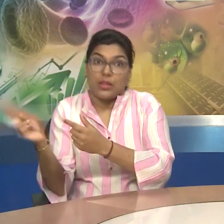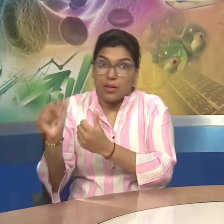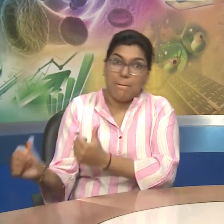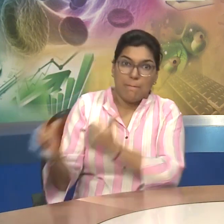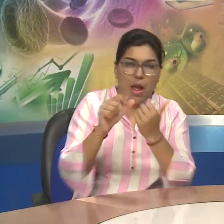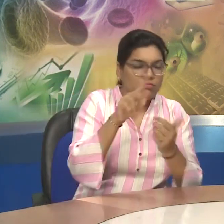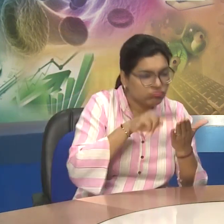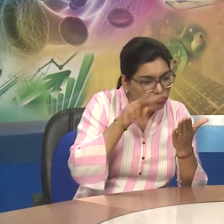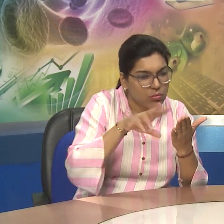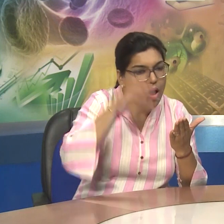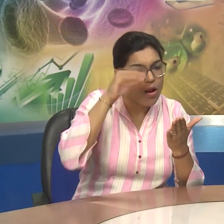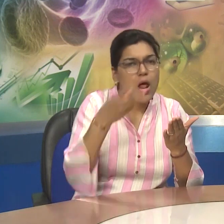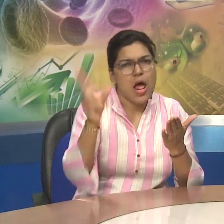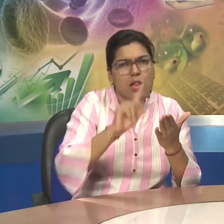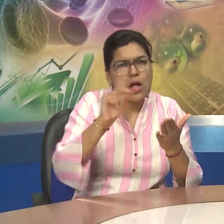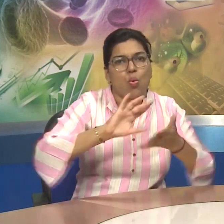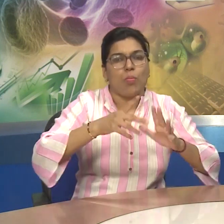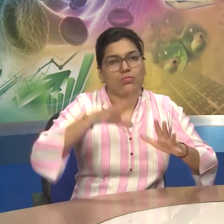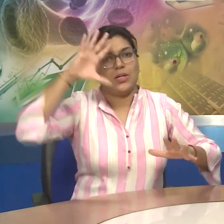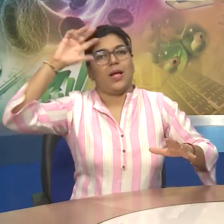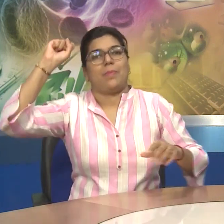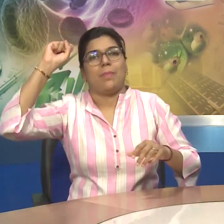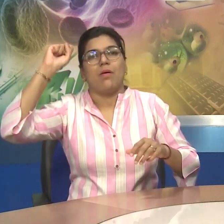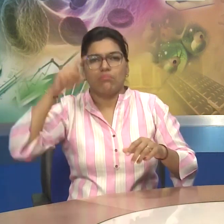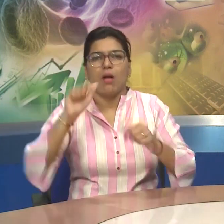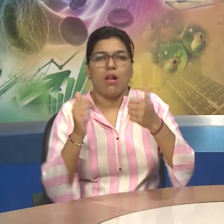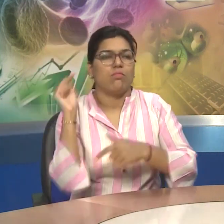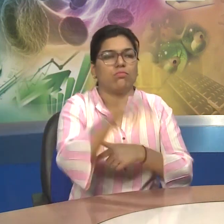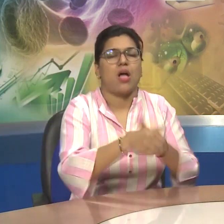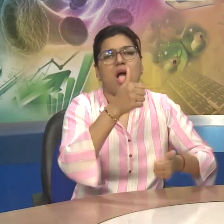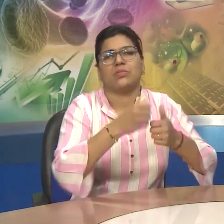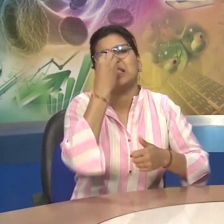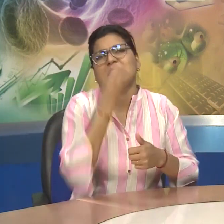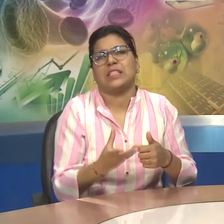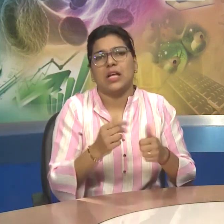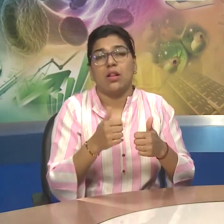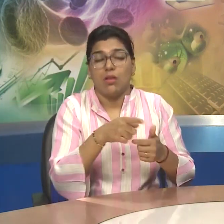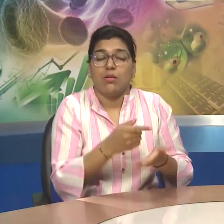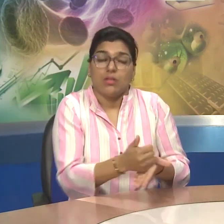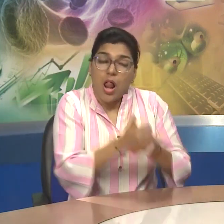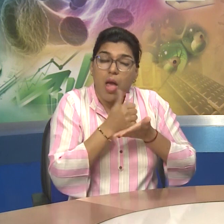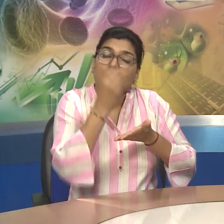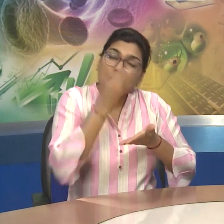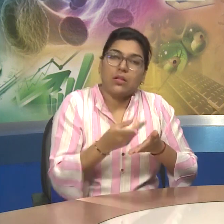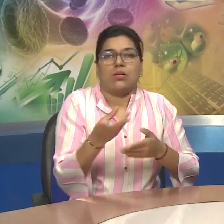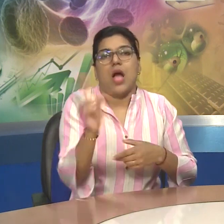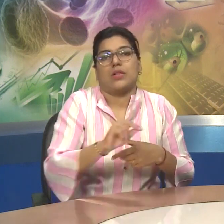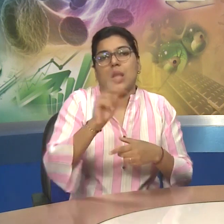By Understanding And Recalling What One Has Learned